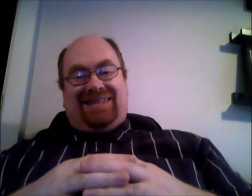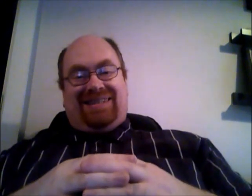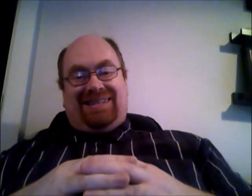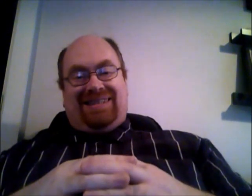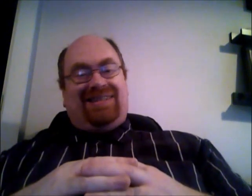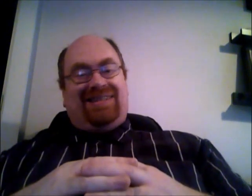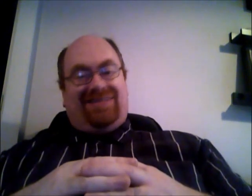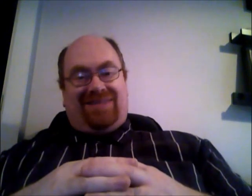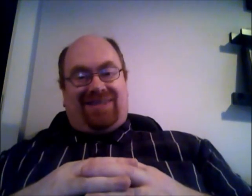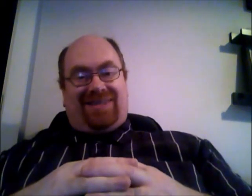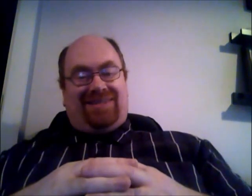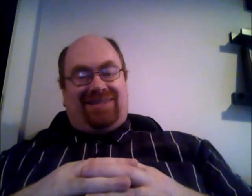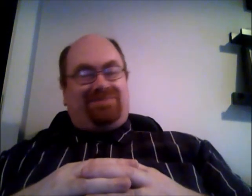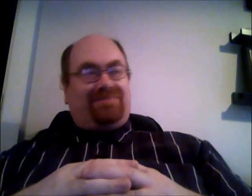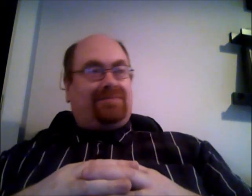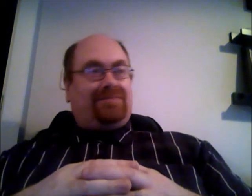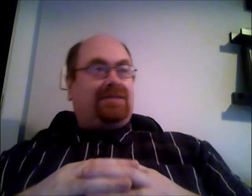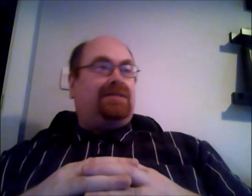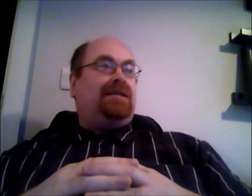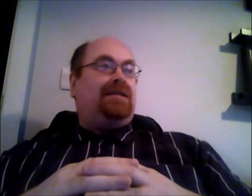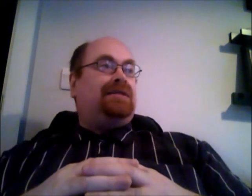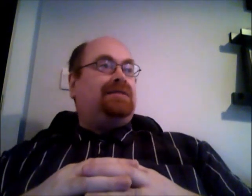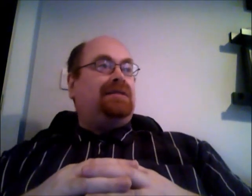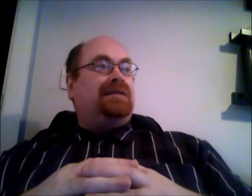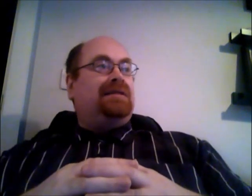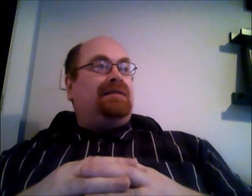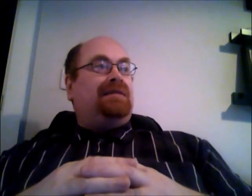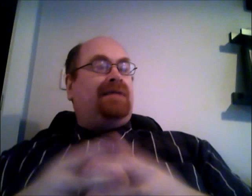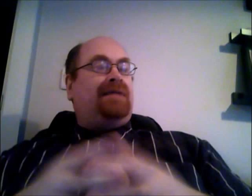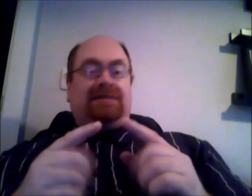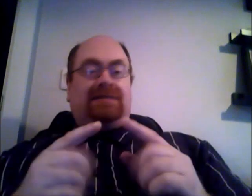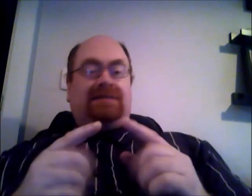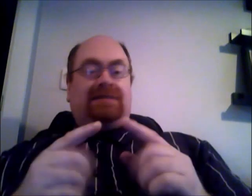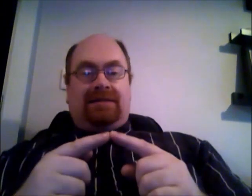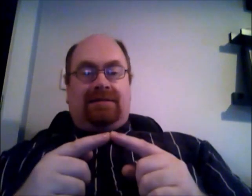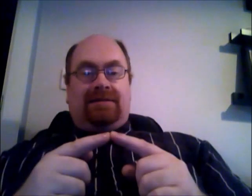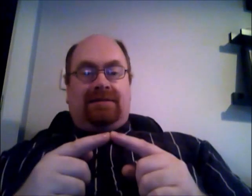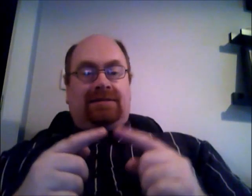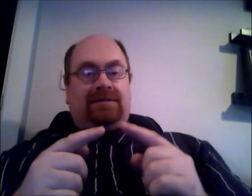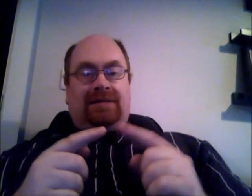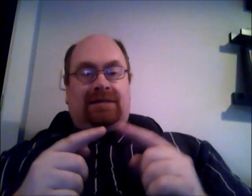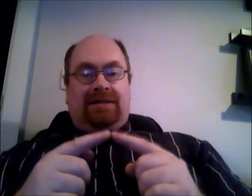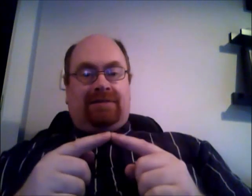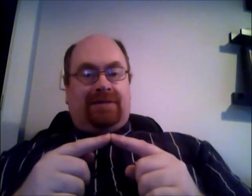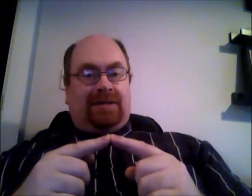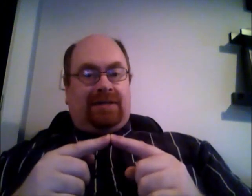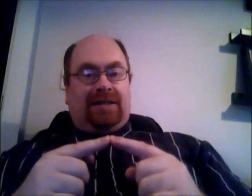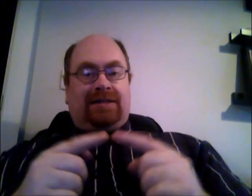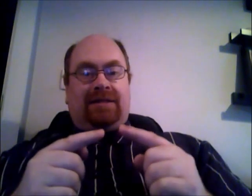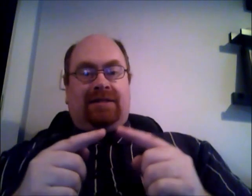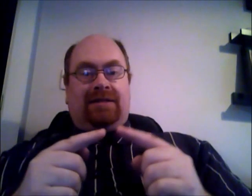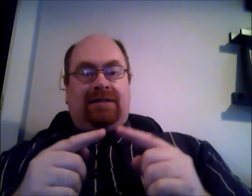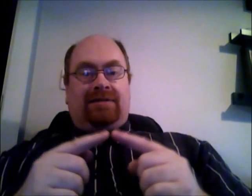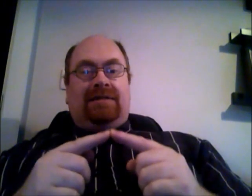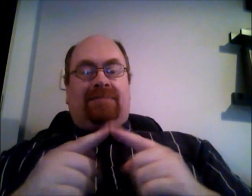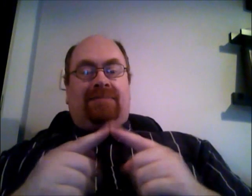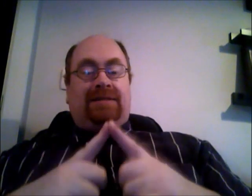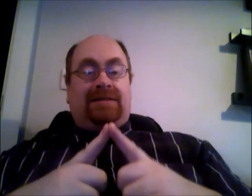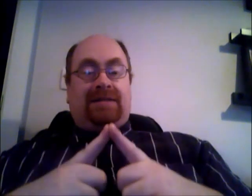you know you are and i mean i'll just say that i'll just tell you a few little things like you know my sister came